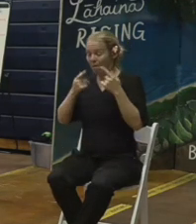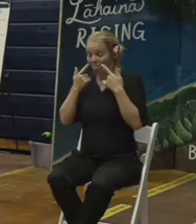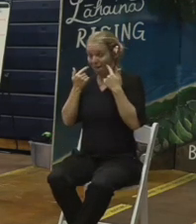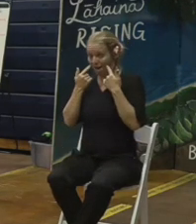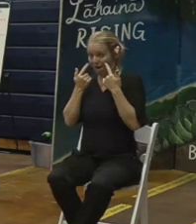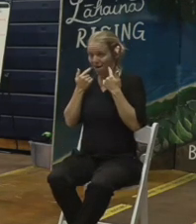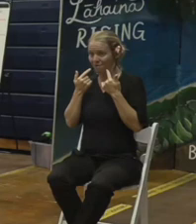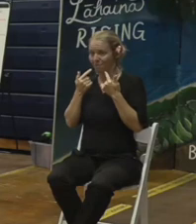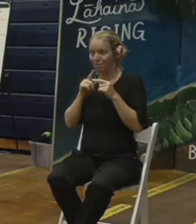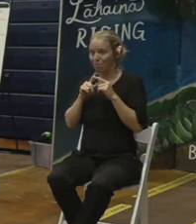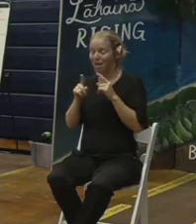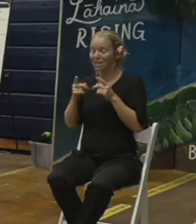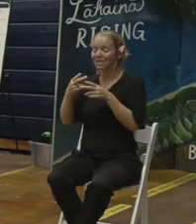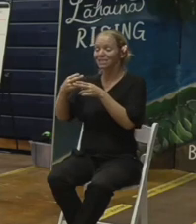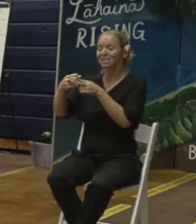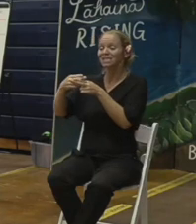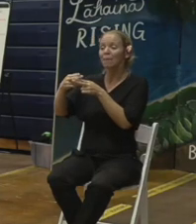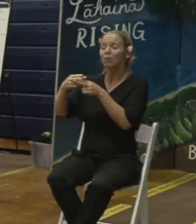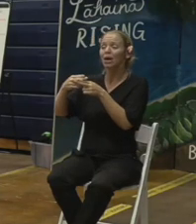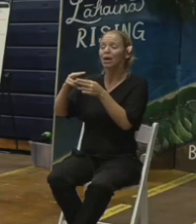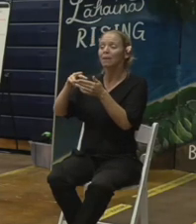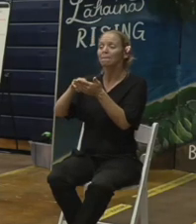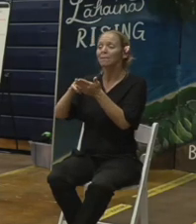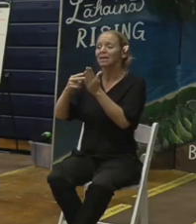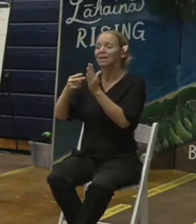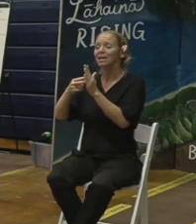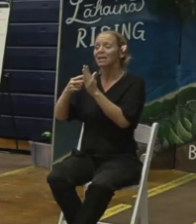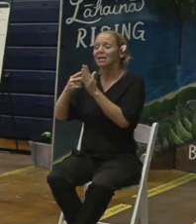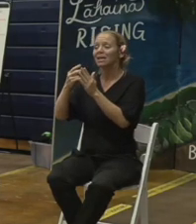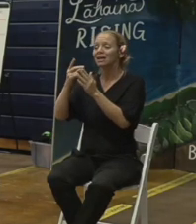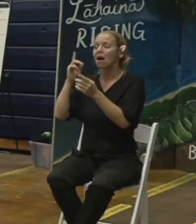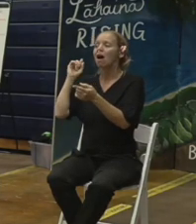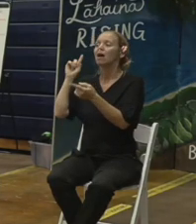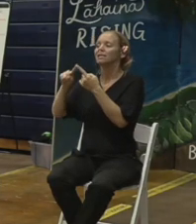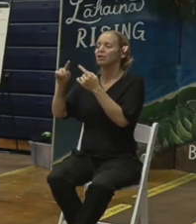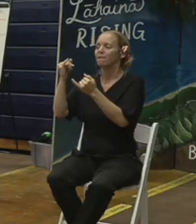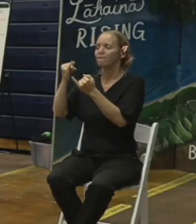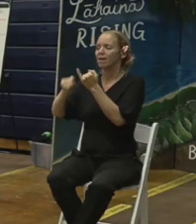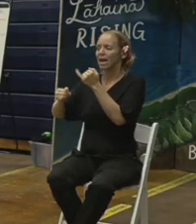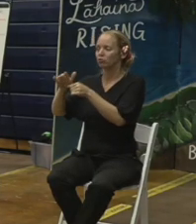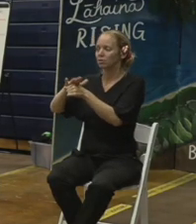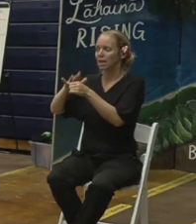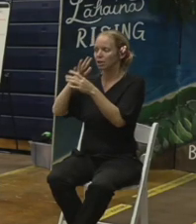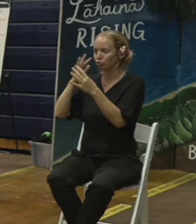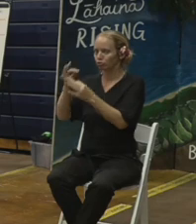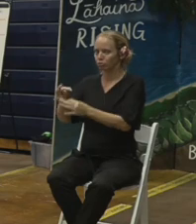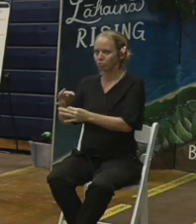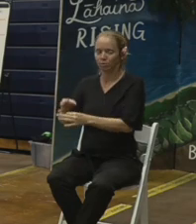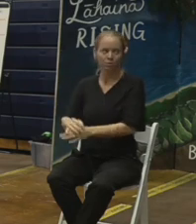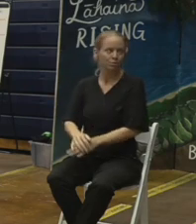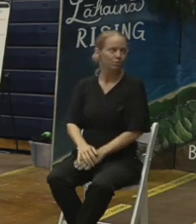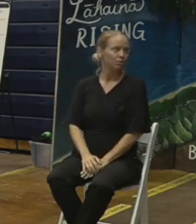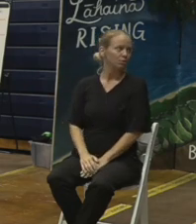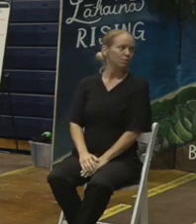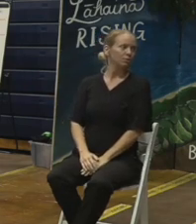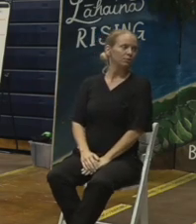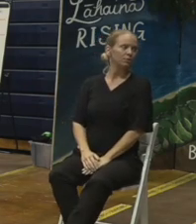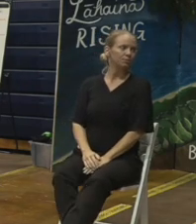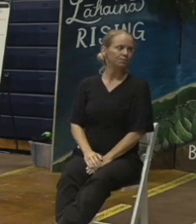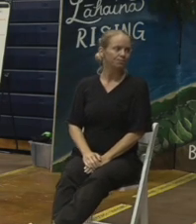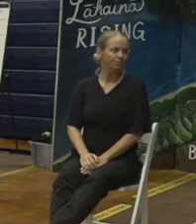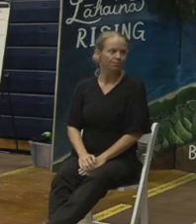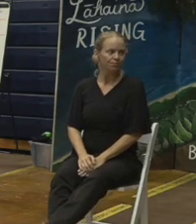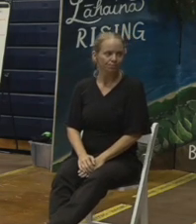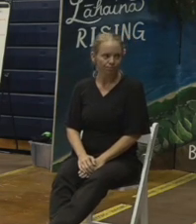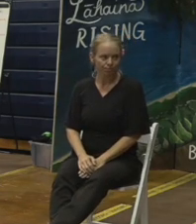temporary is temporary until a final disposition site has been determined now you think about it right if a final